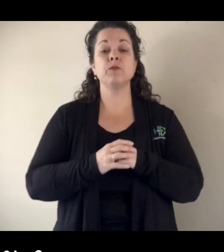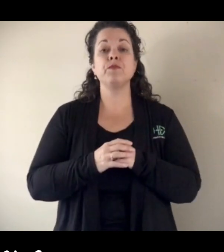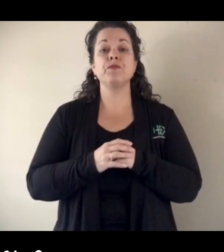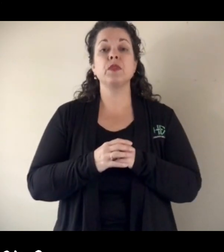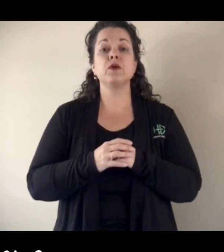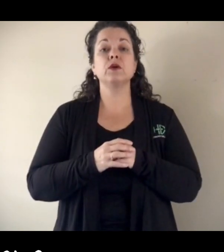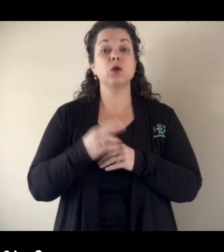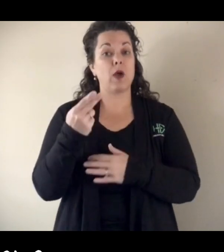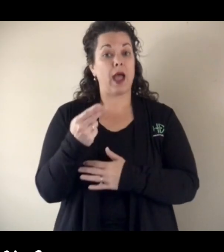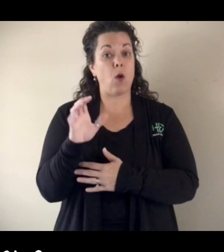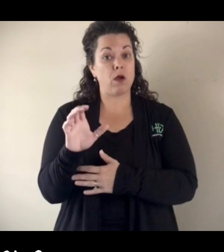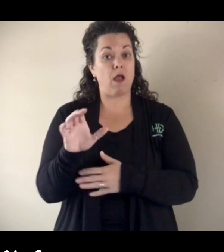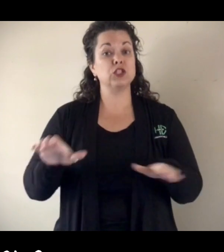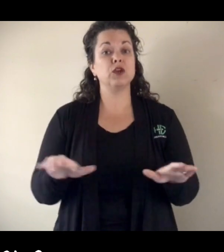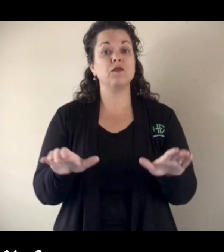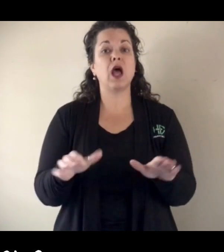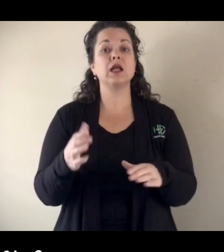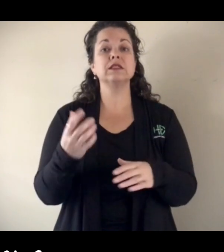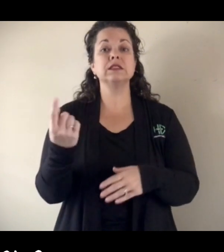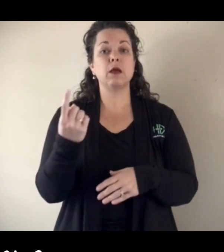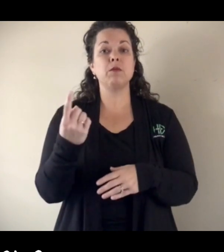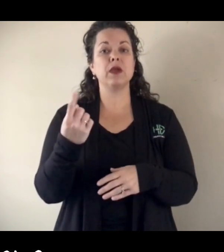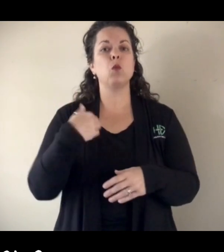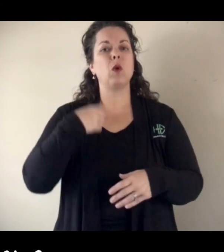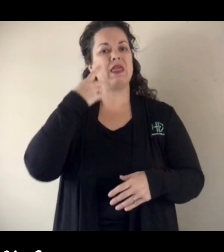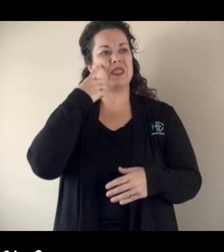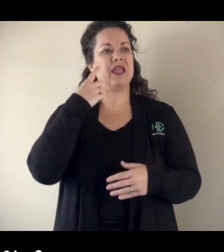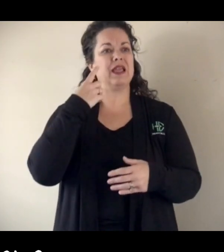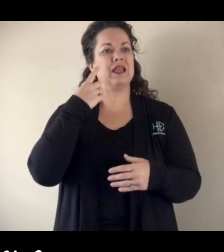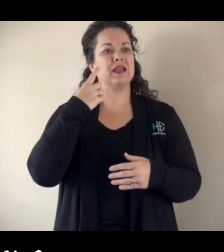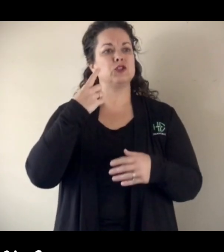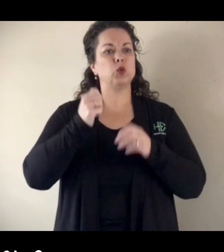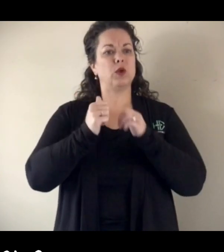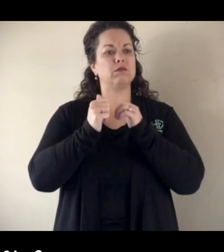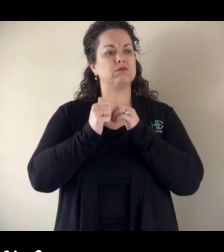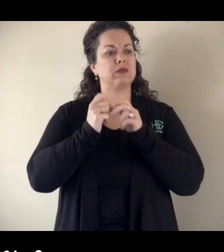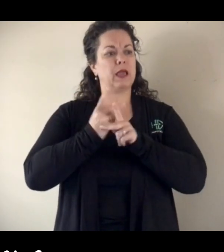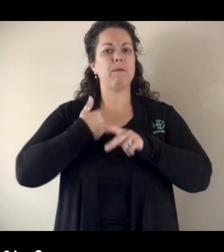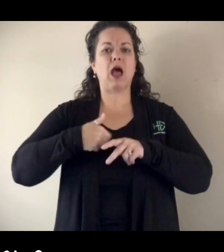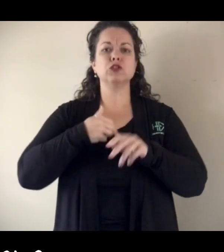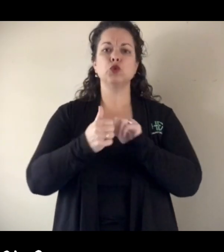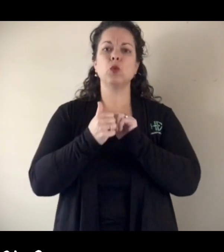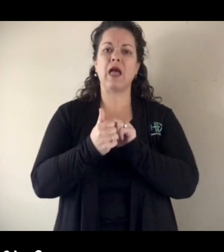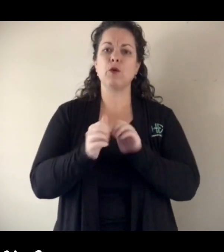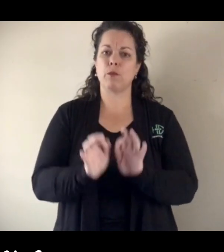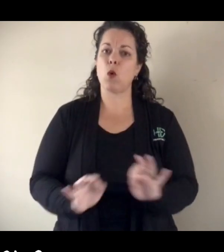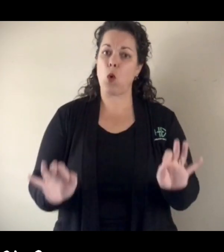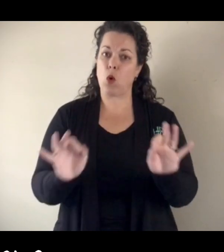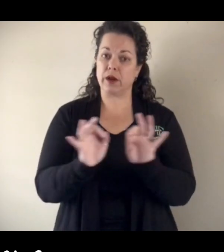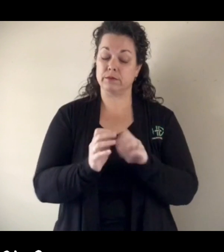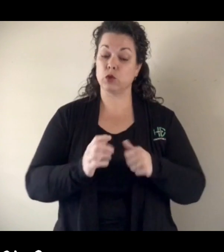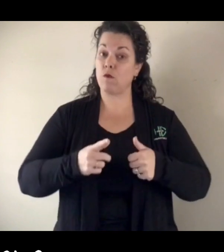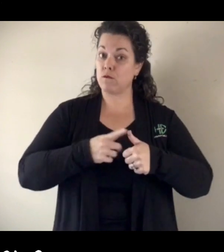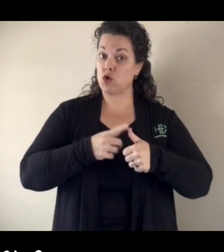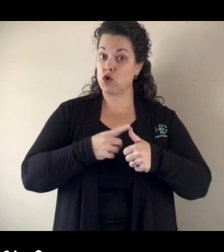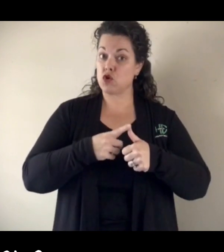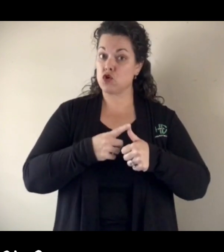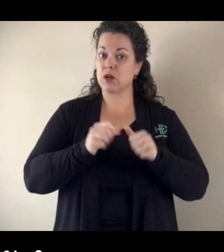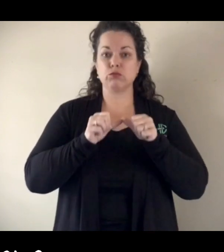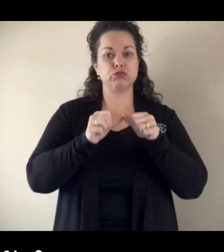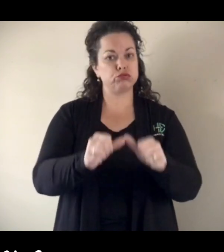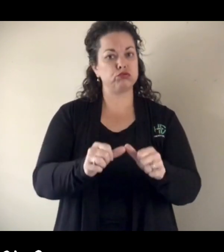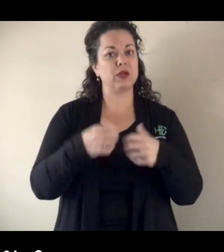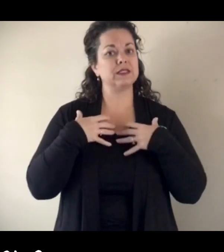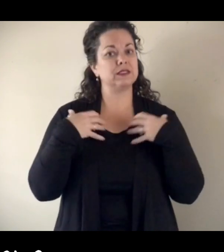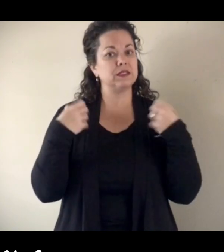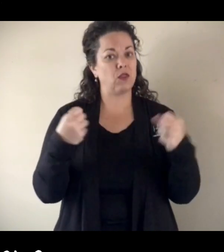has done something that we think is important to keep us all together. First, we want everybody to be safe and healthy.